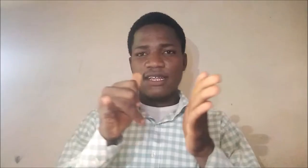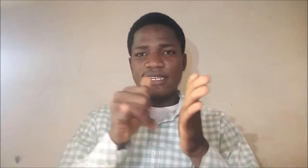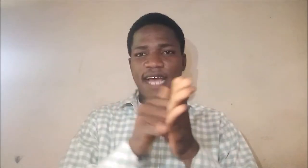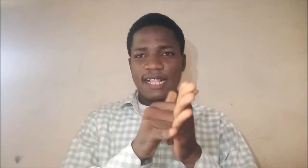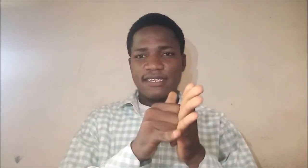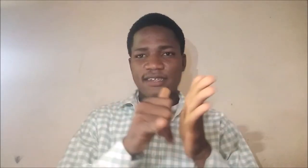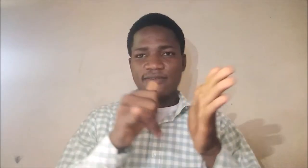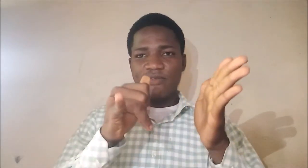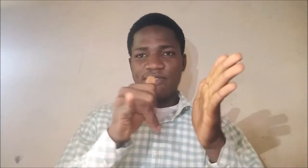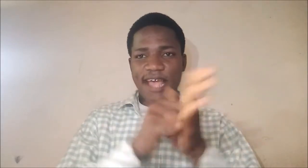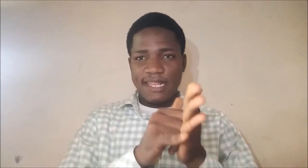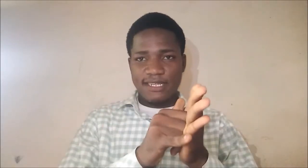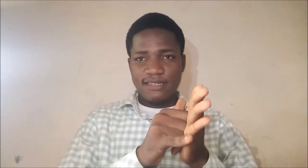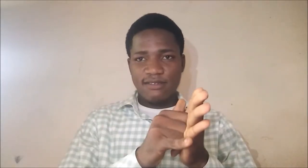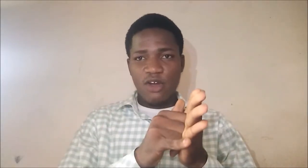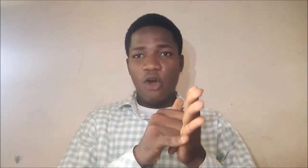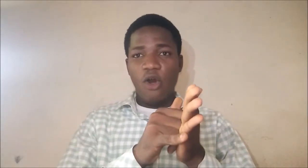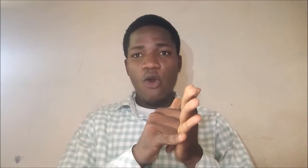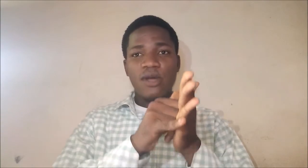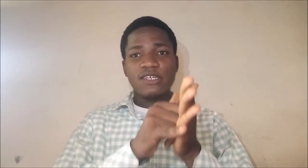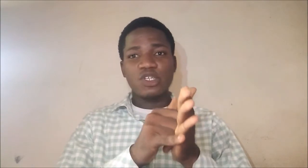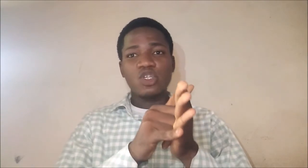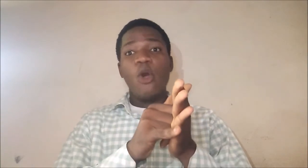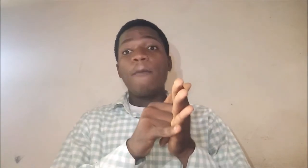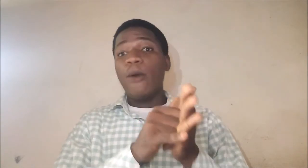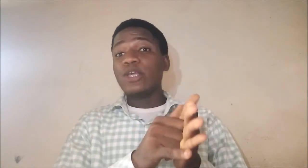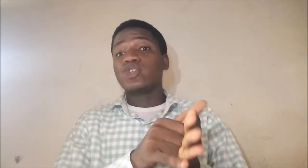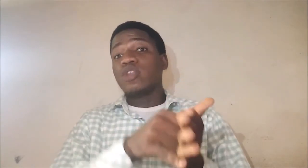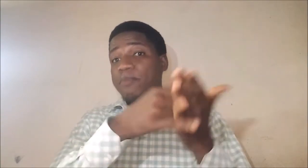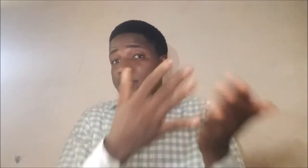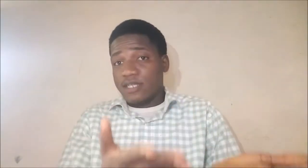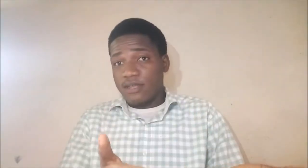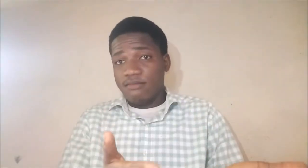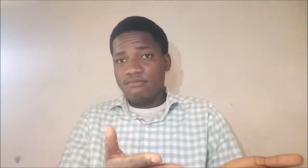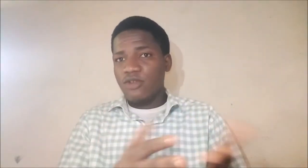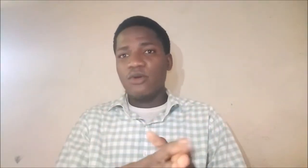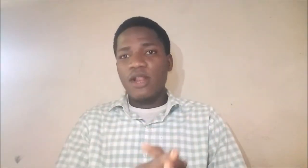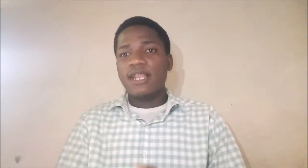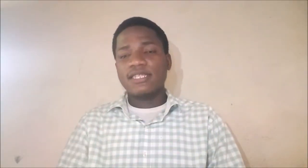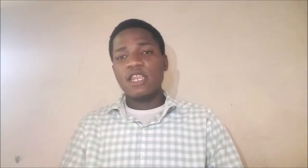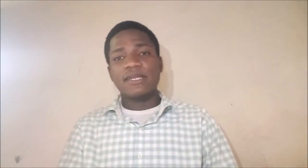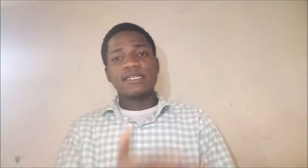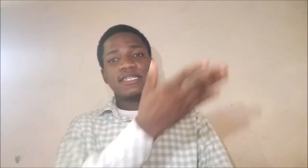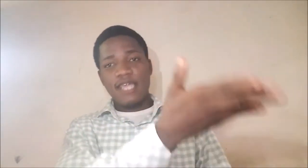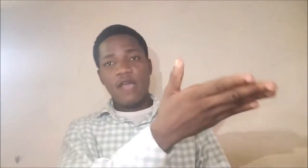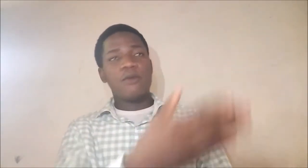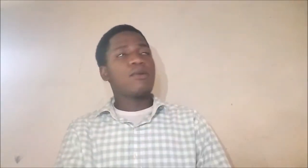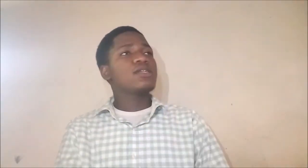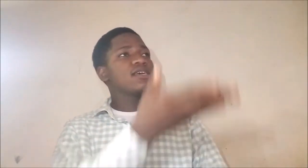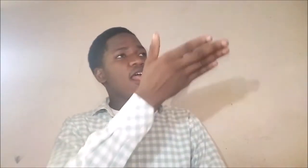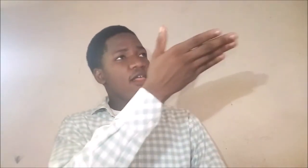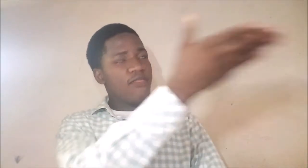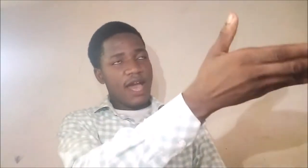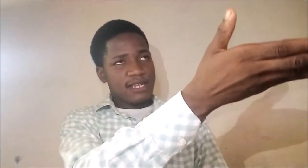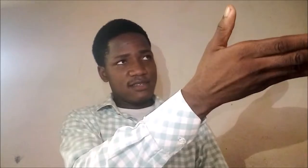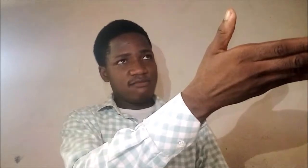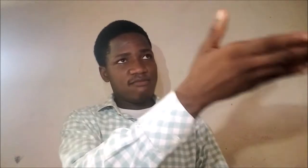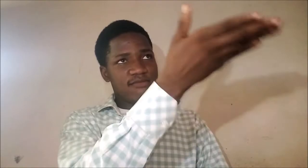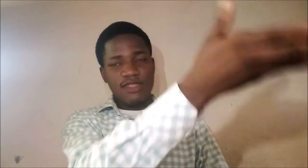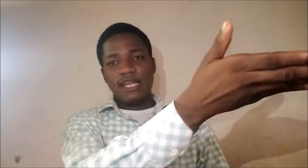That. That. Or you can just point to the person. No. Let's say the person is here. We point that. That.